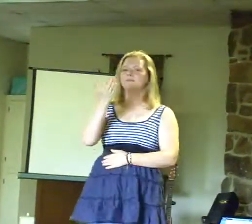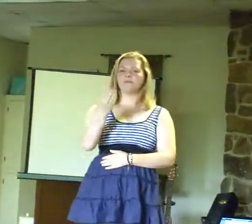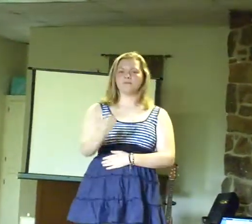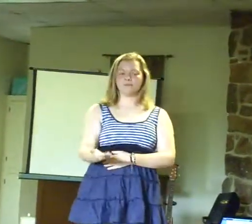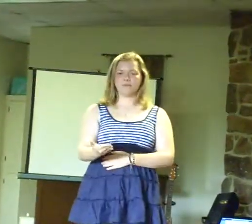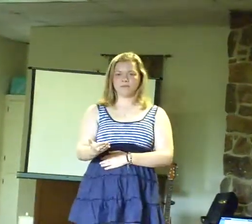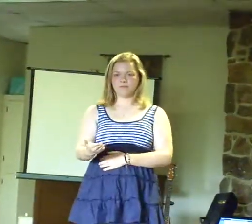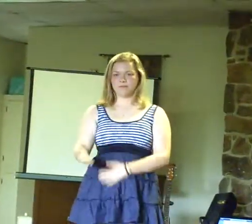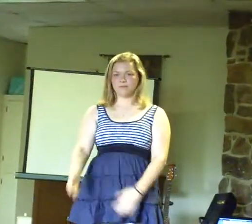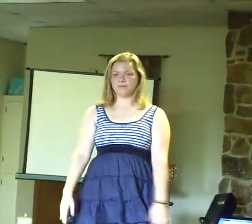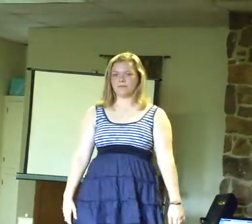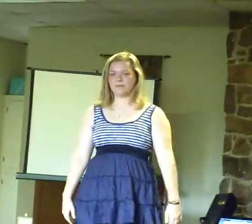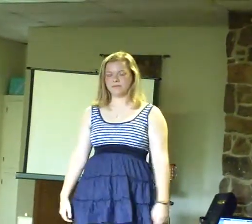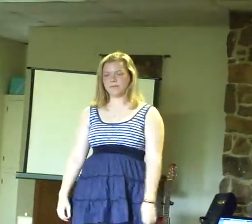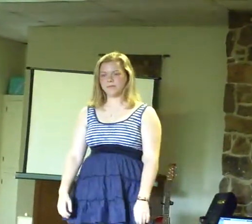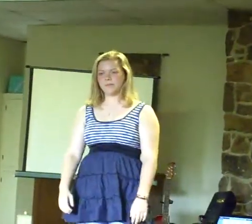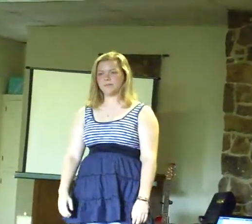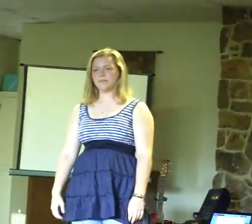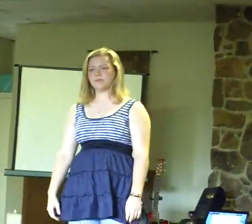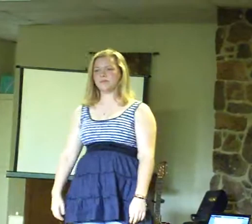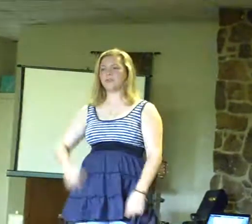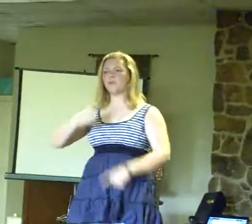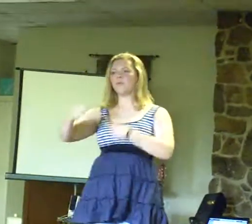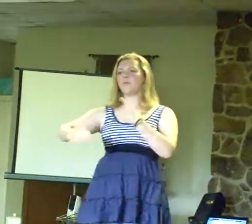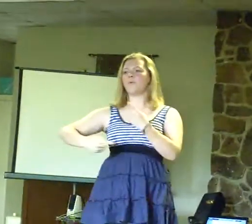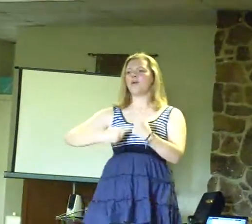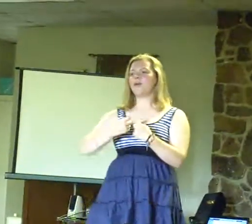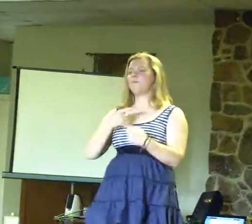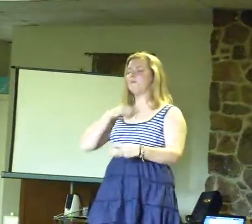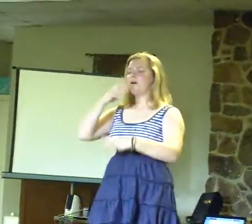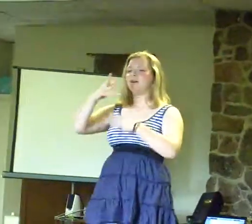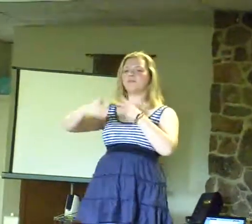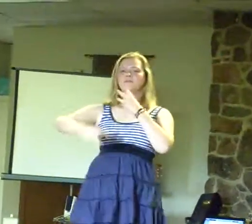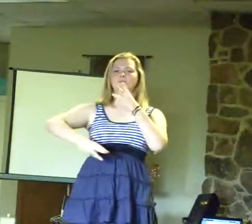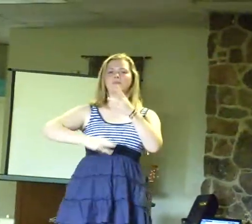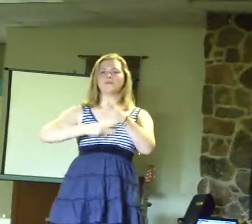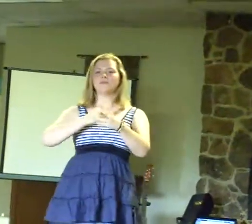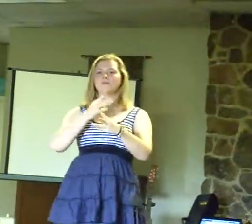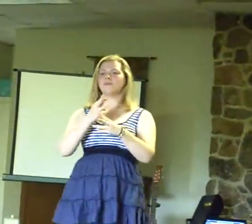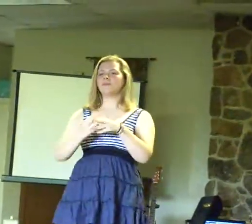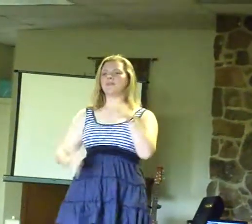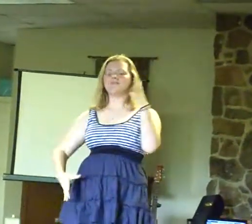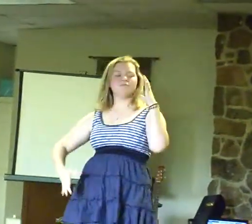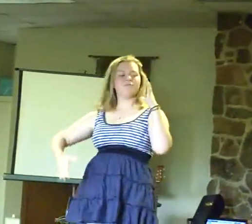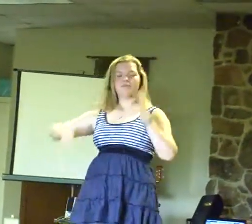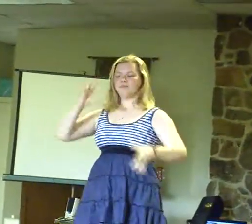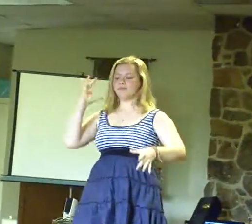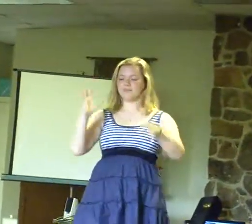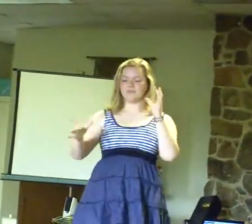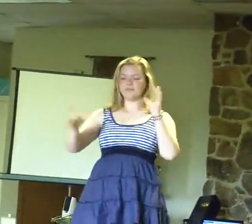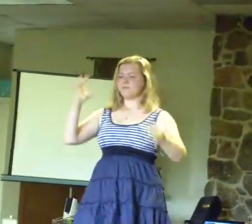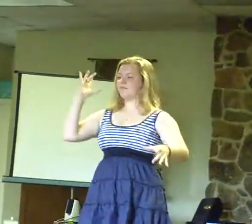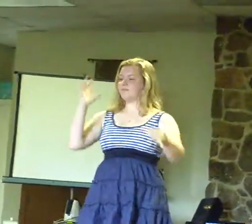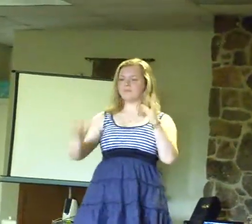things right. When my world is shaking,